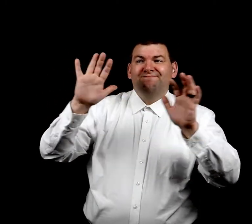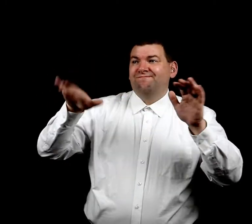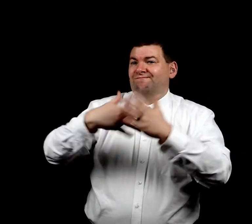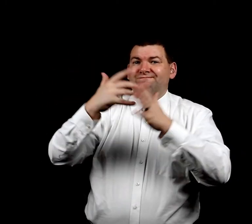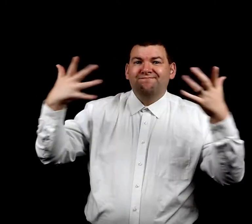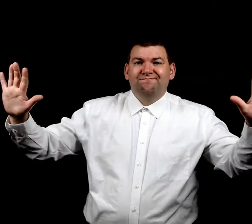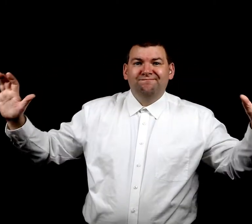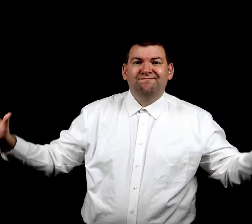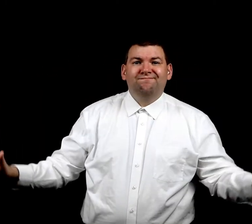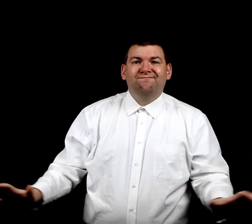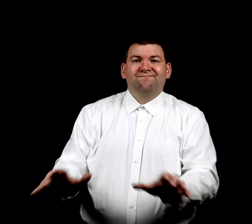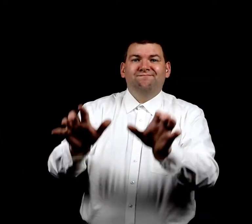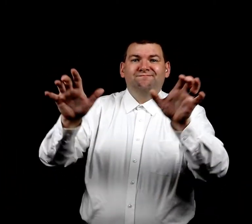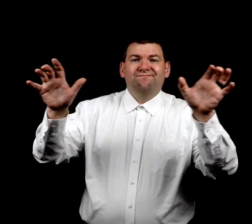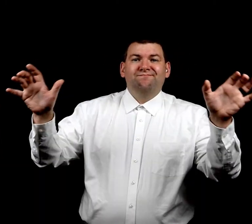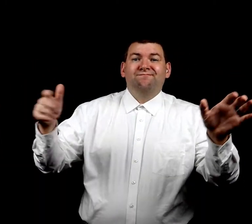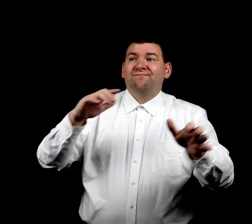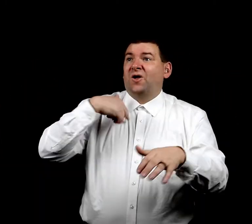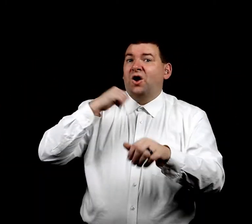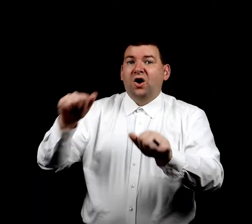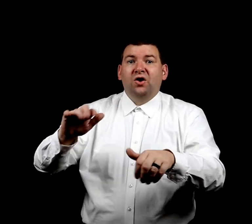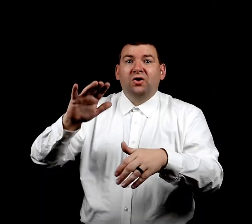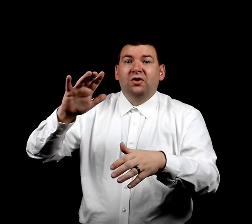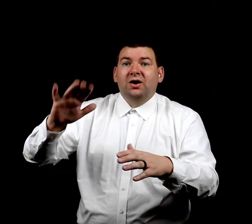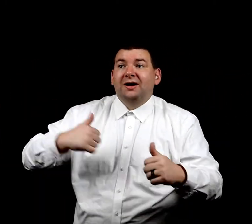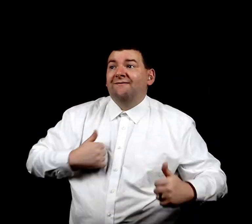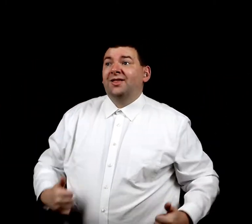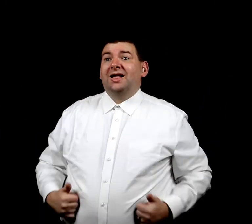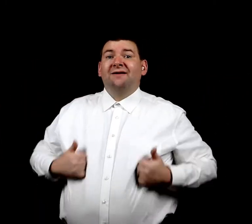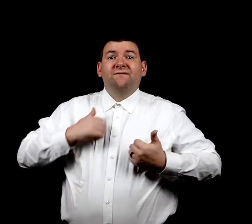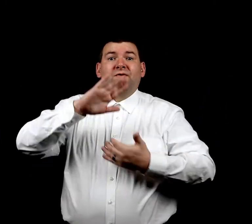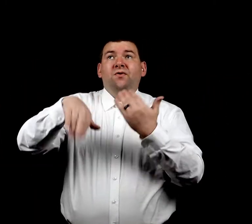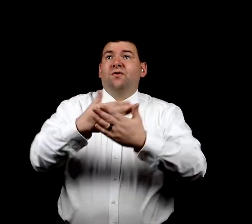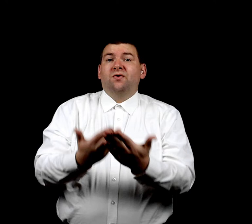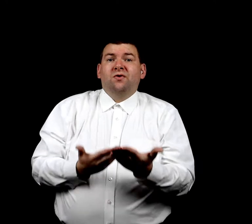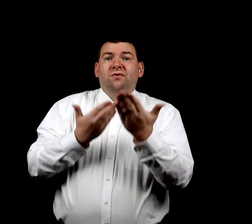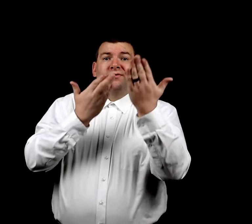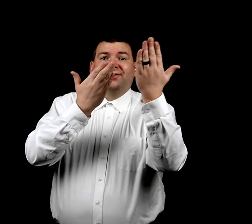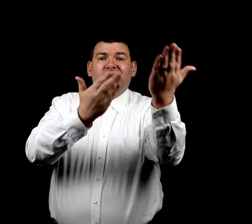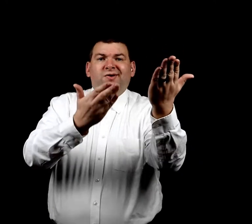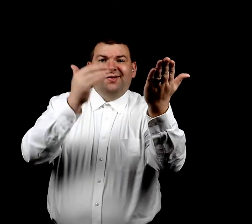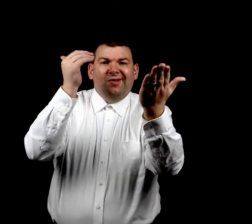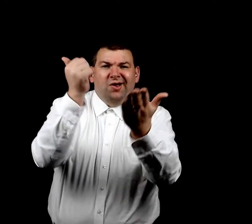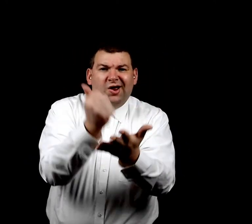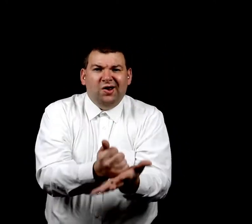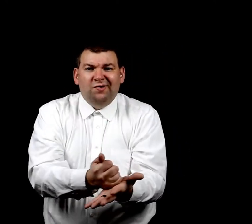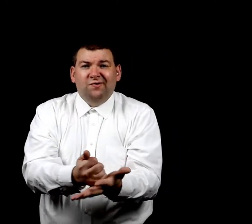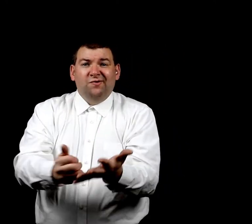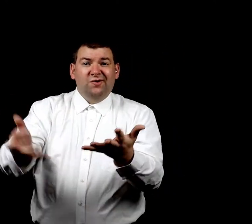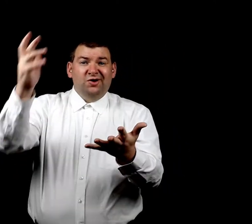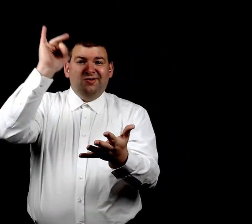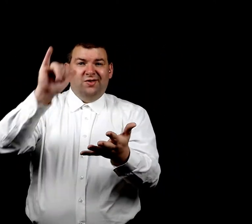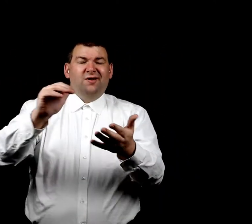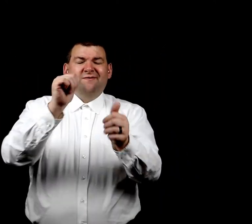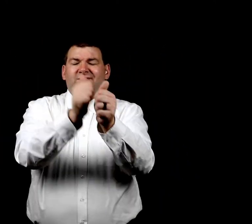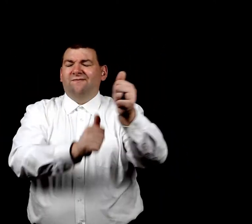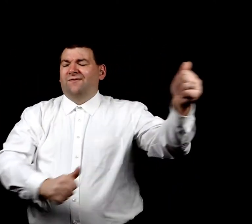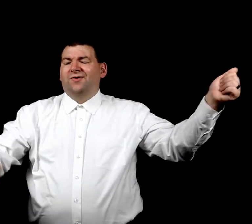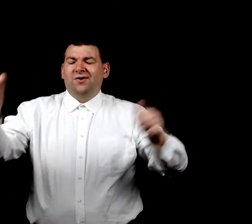of you And I could have all life offers Riches